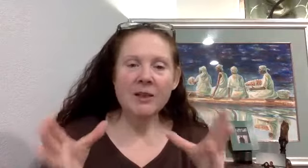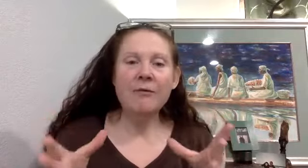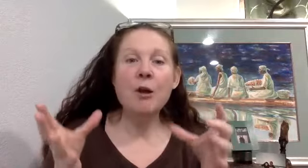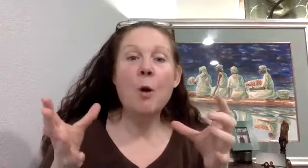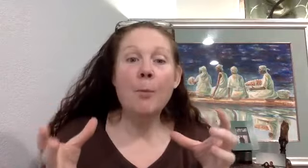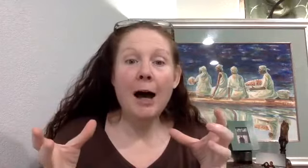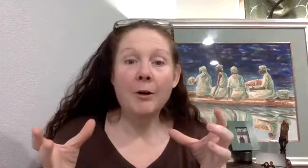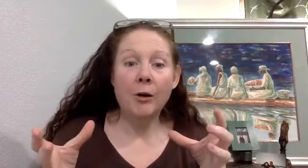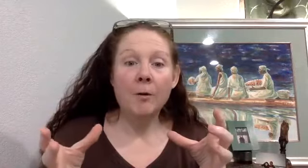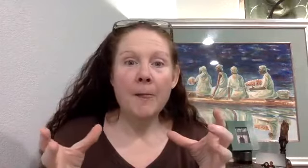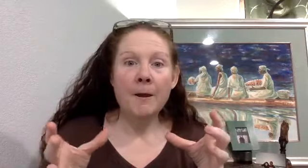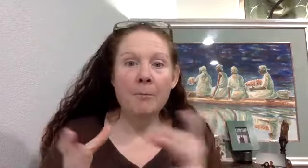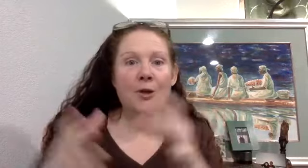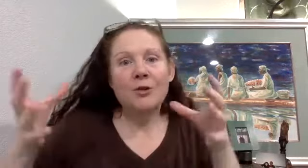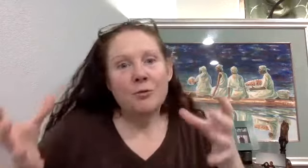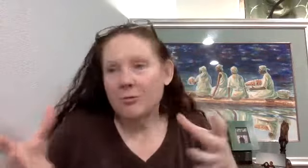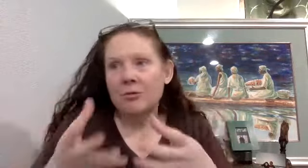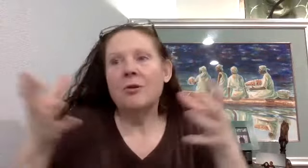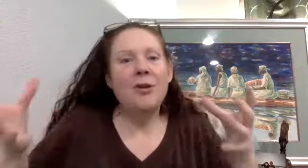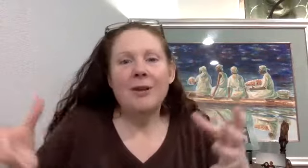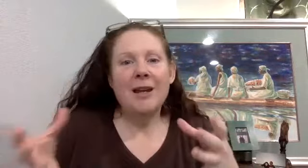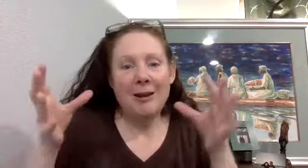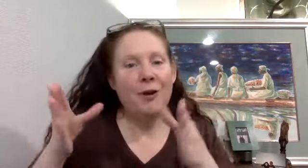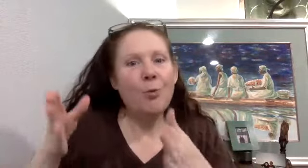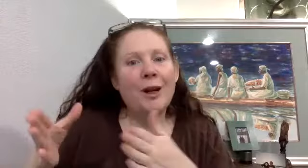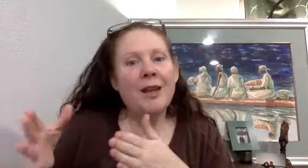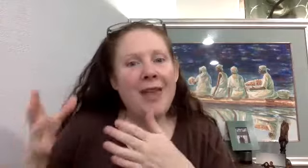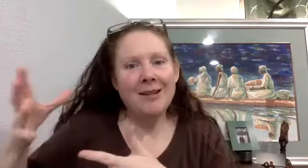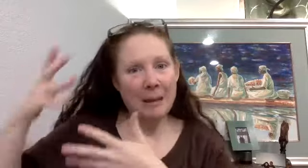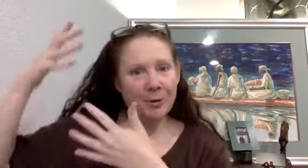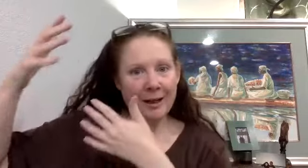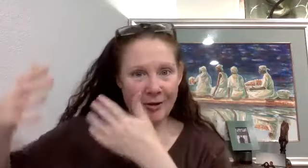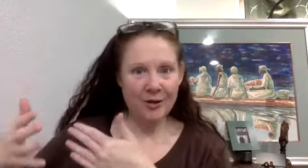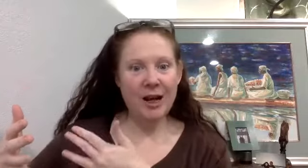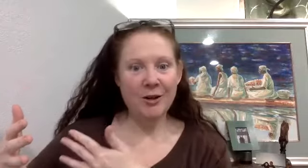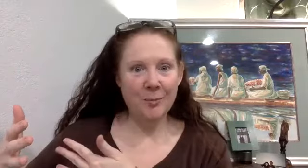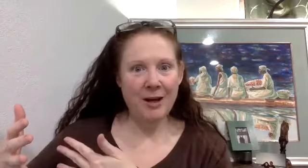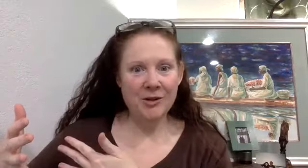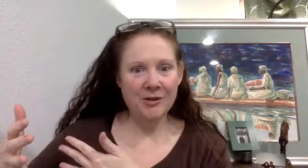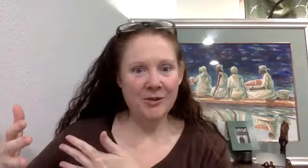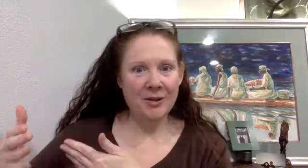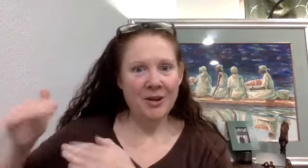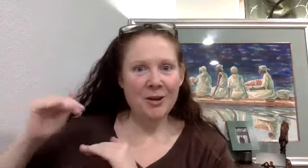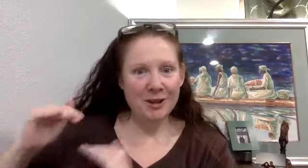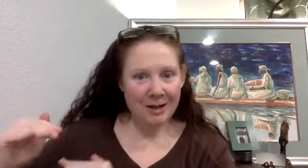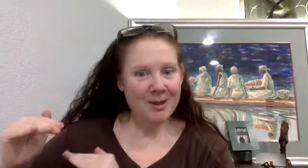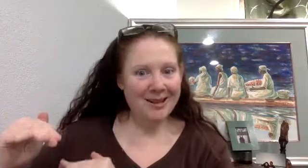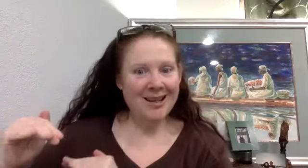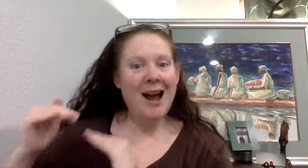giving you a model because you can only, if you're working that deeply in understanding your patients, you're limited to how